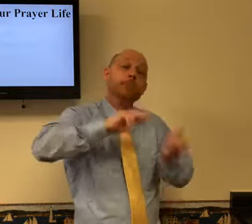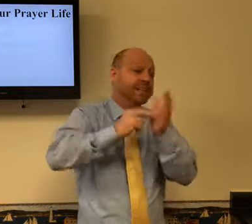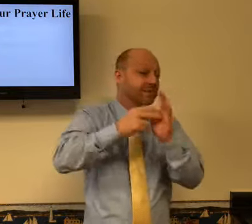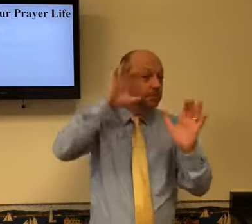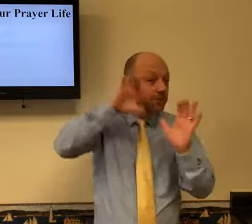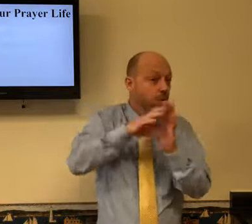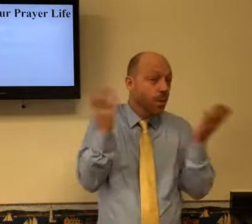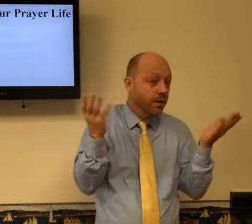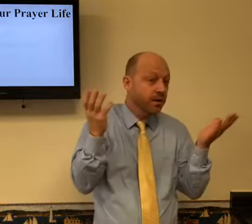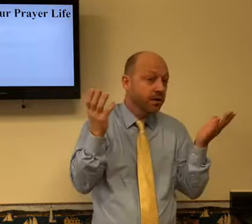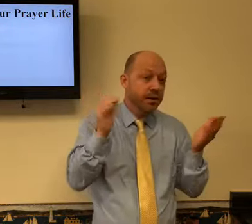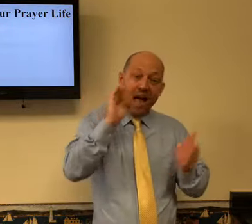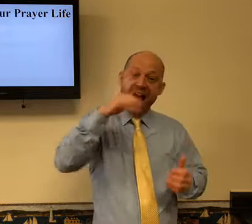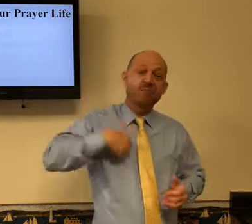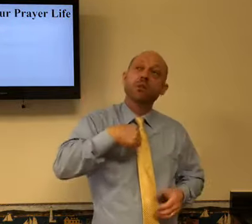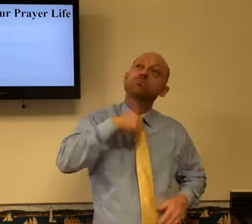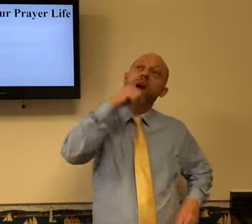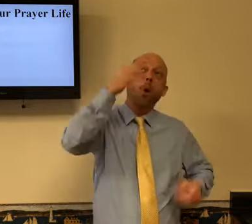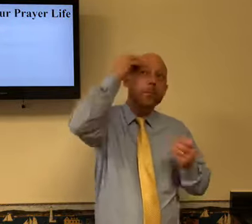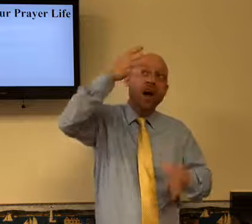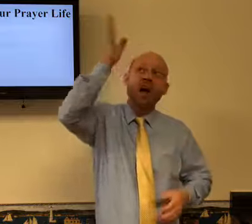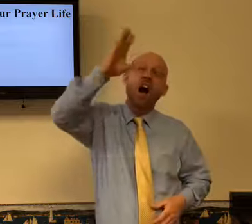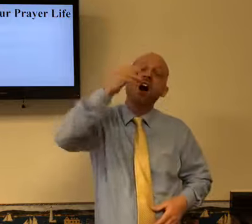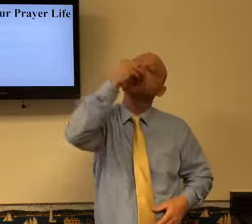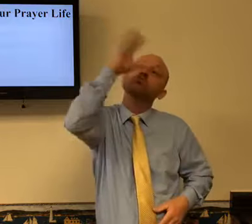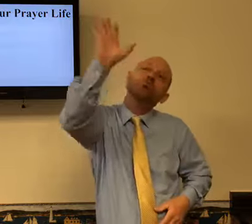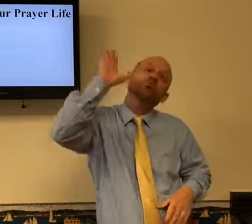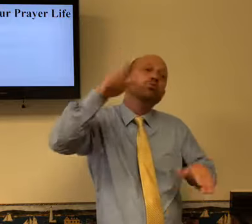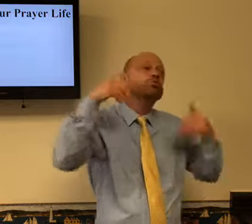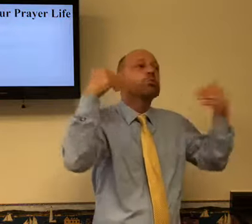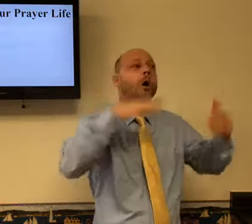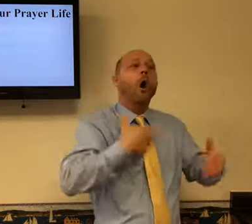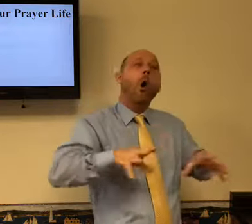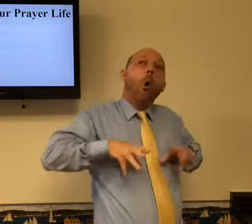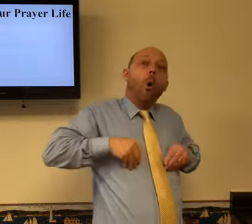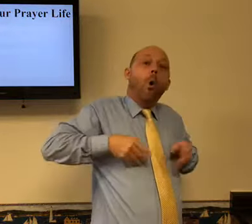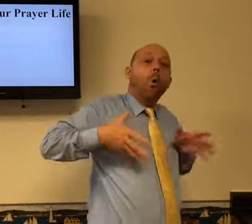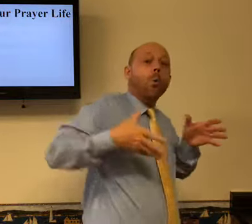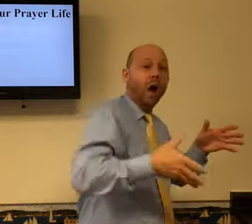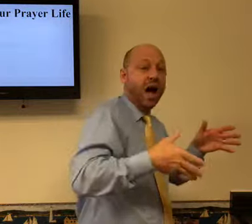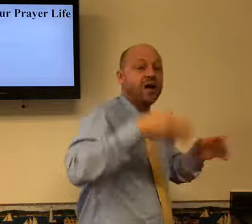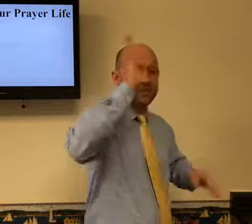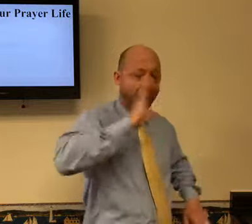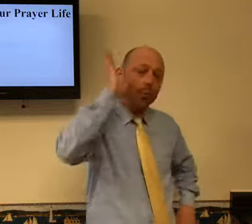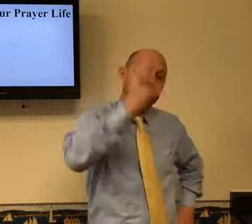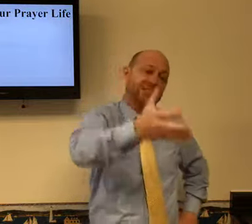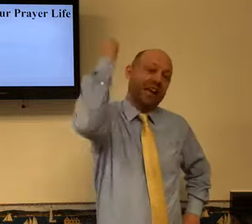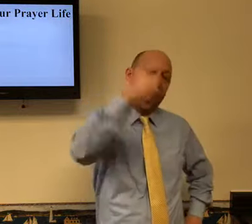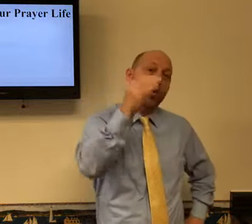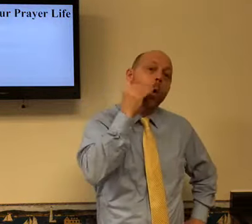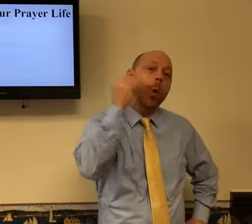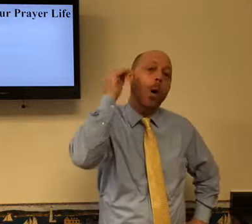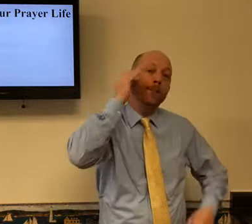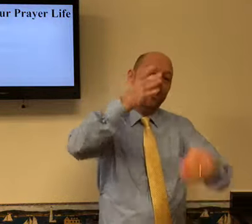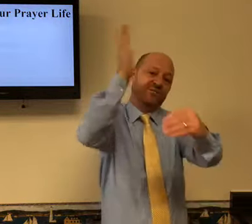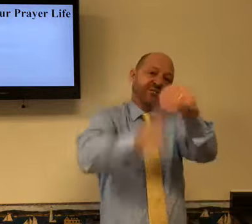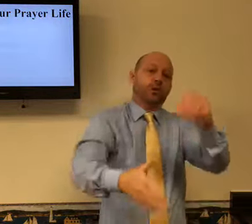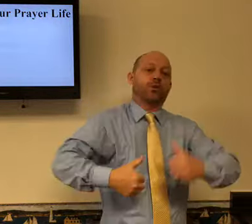You know, if you continue to sin, you ignore God, but you are a child of his, God may just take you home. If you want to do your